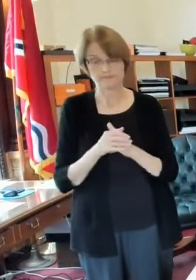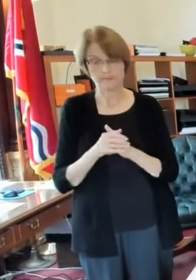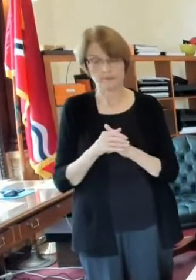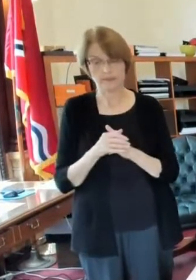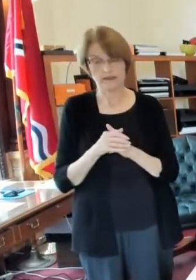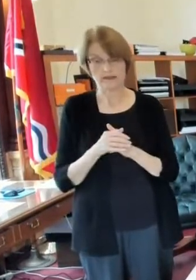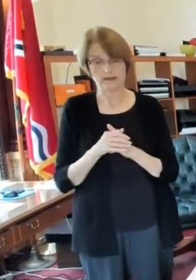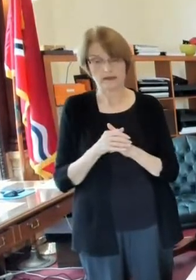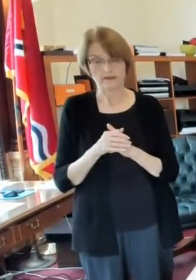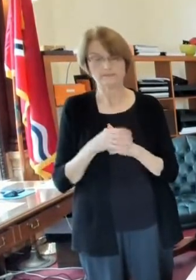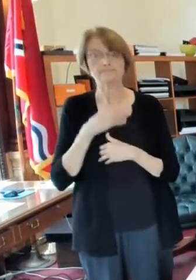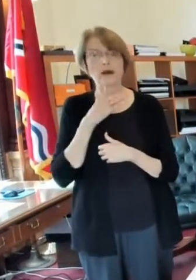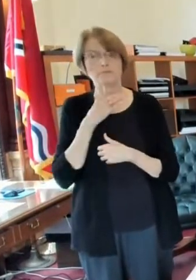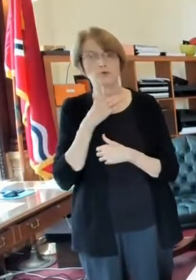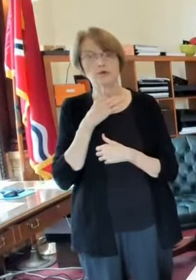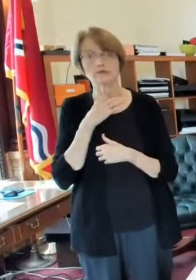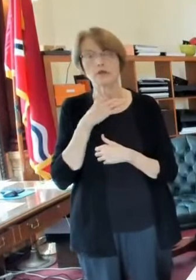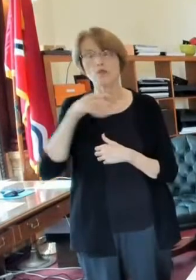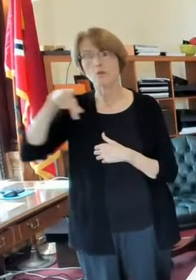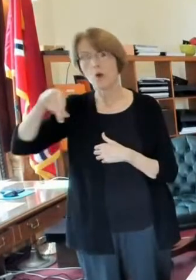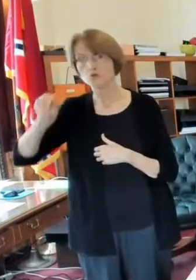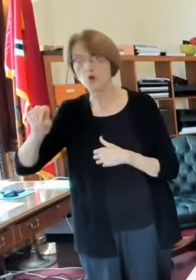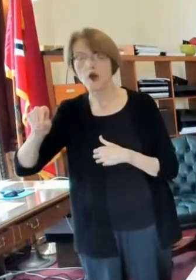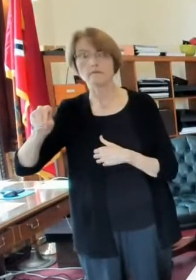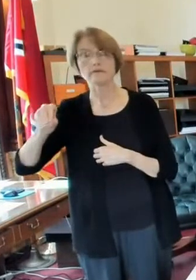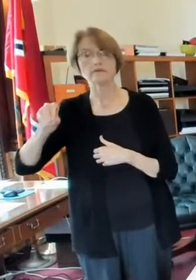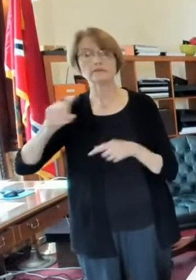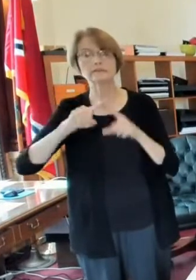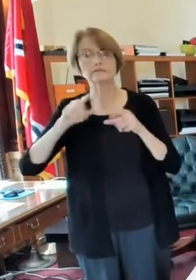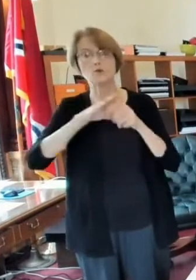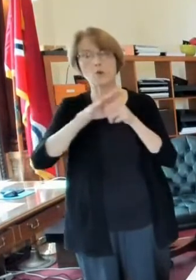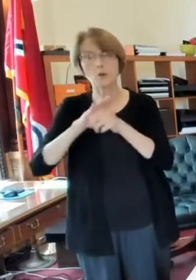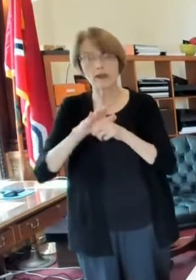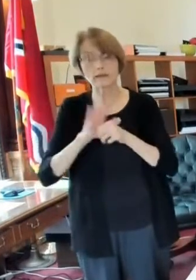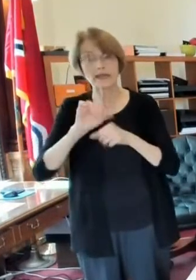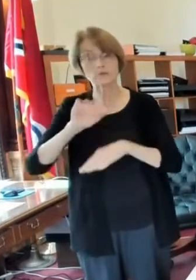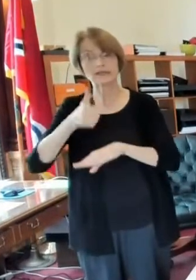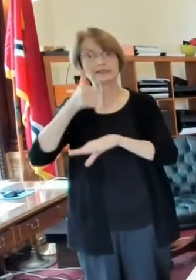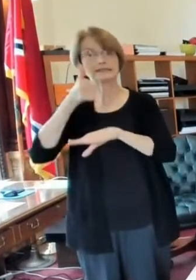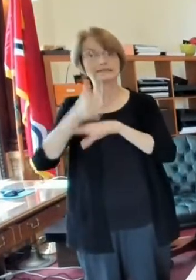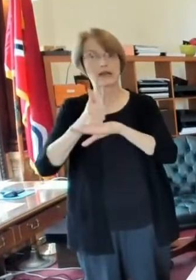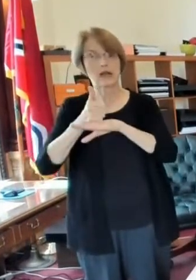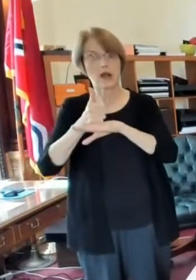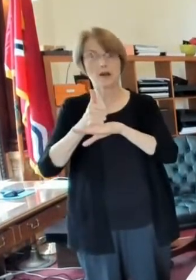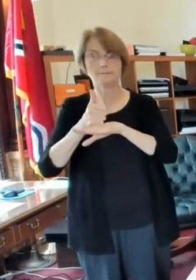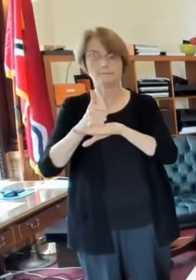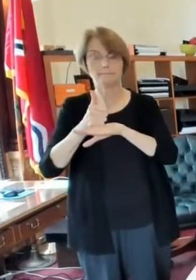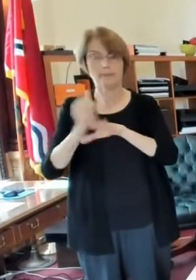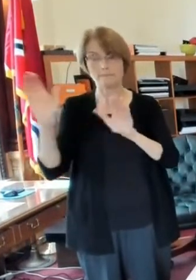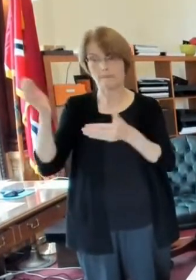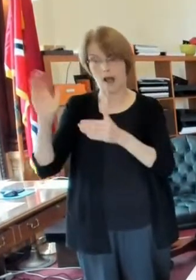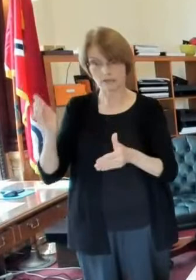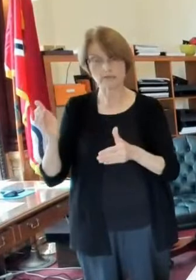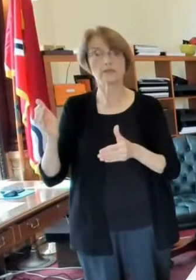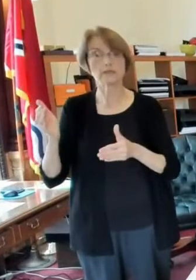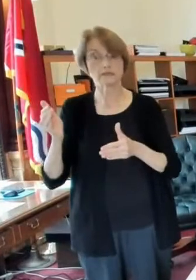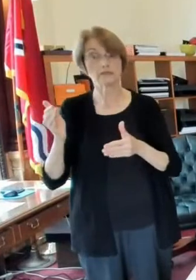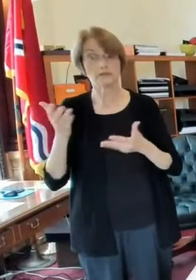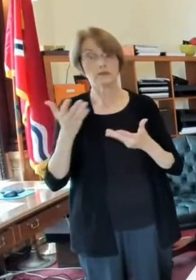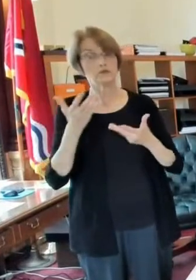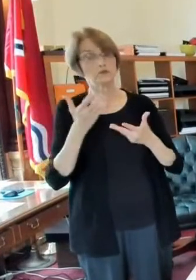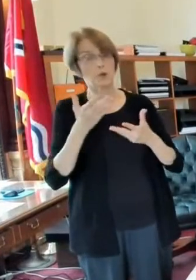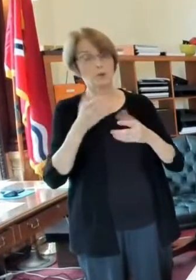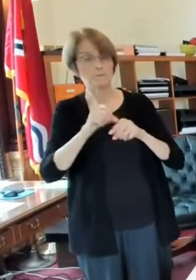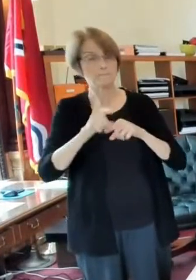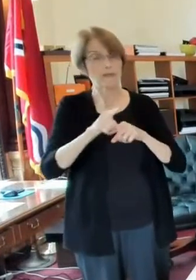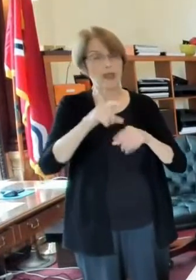booths around the post office or in other locations where mail-in ballots could be dropped off and our notary